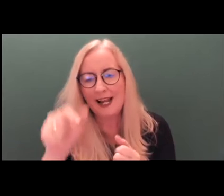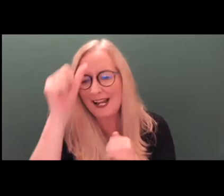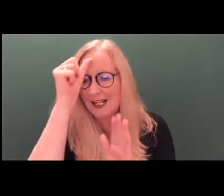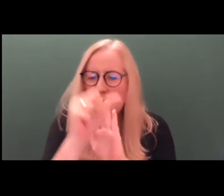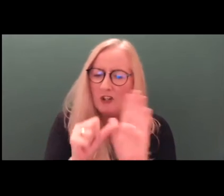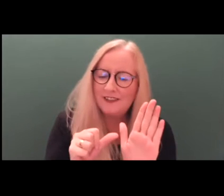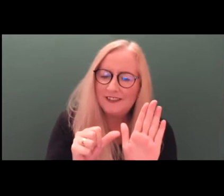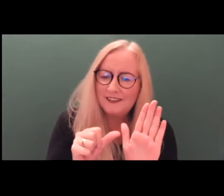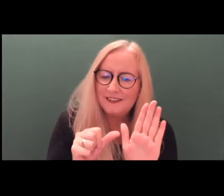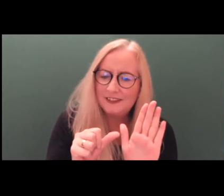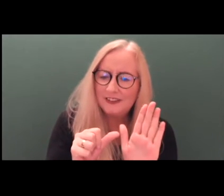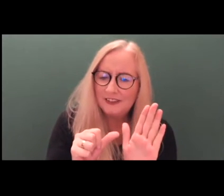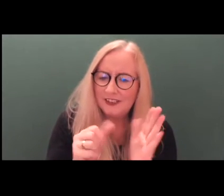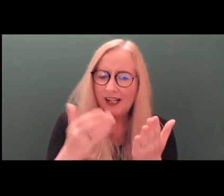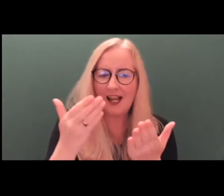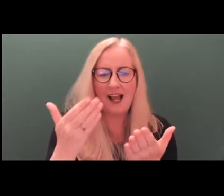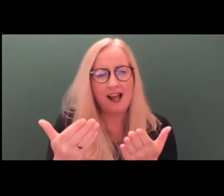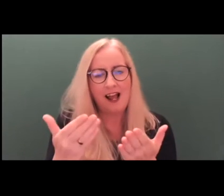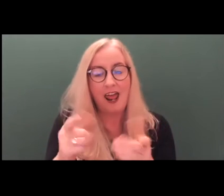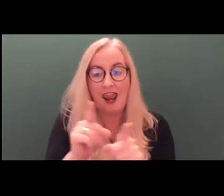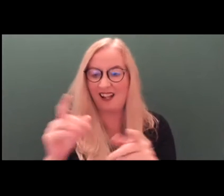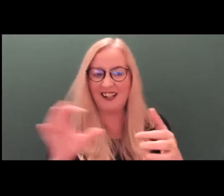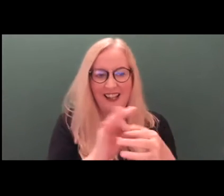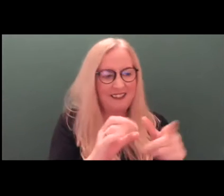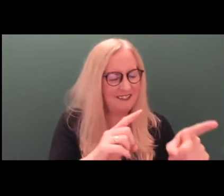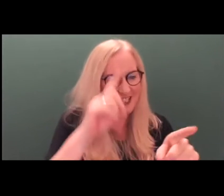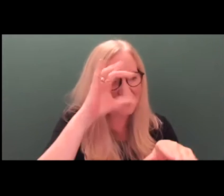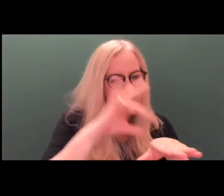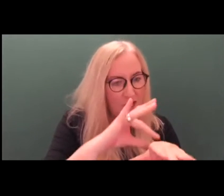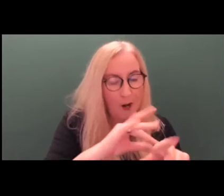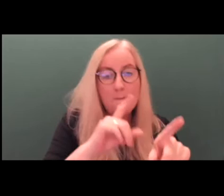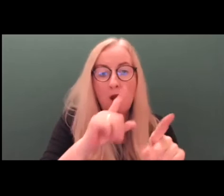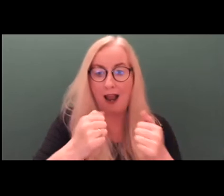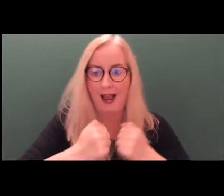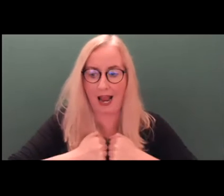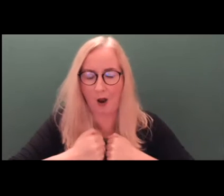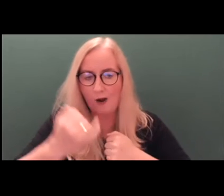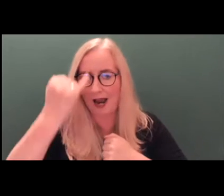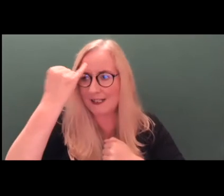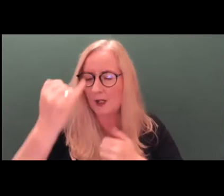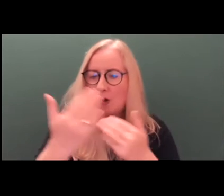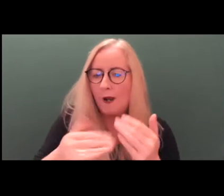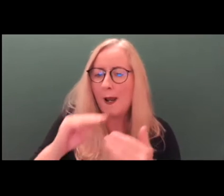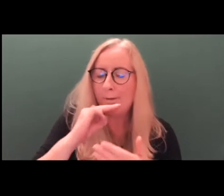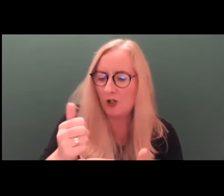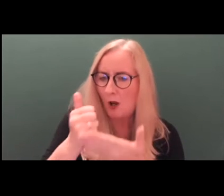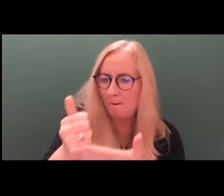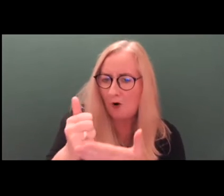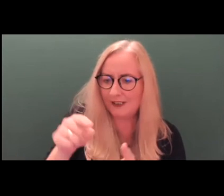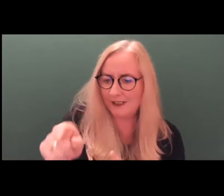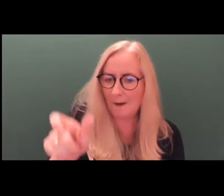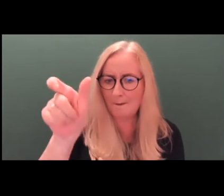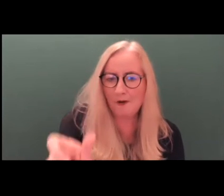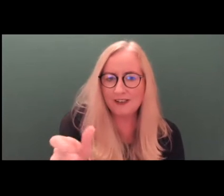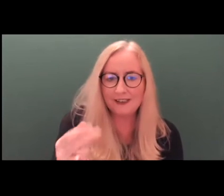us who are users and survivors of psychiatry and our ideas of the support. We think we think might need in certain situations.